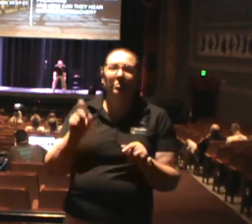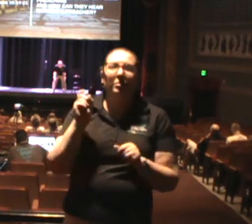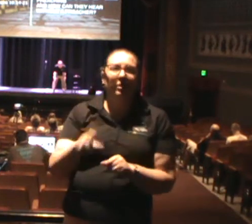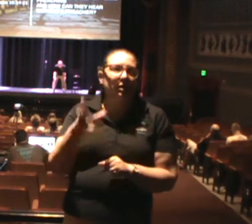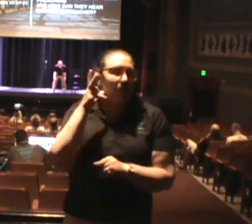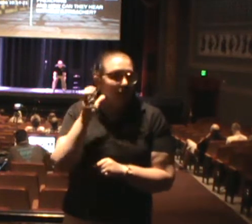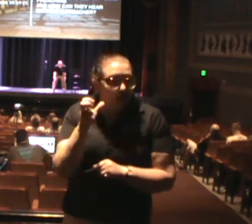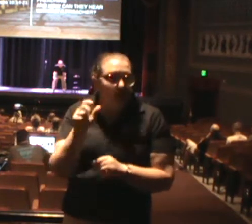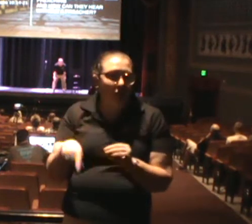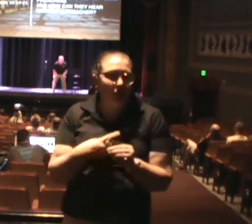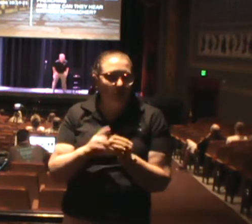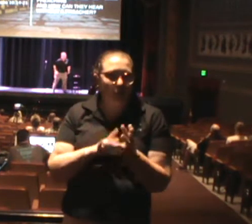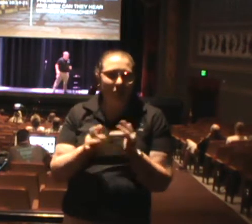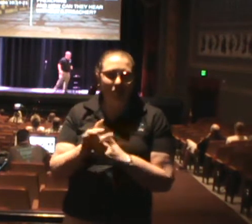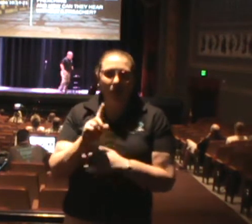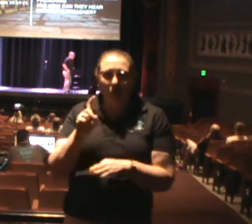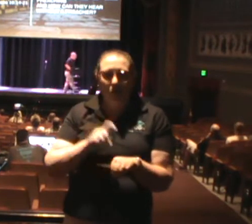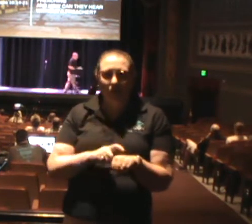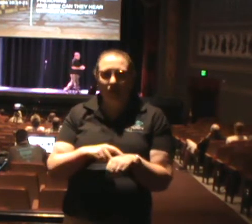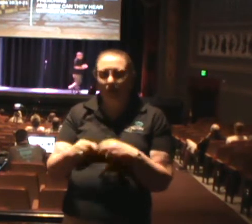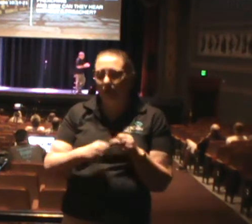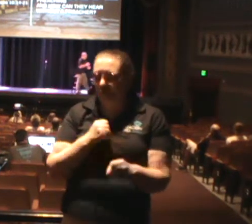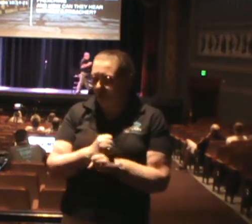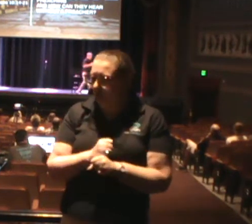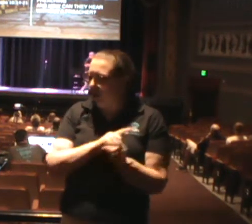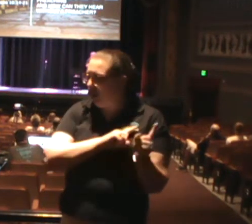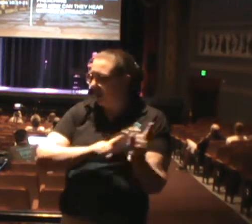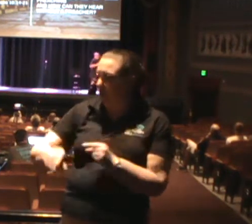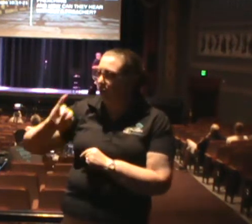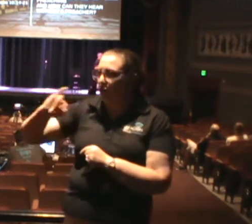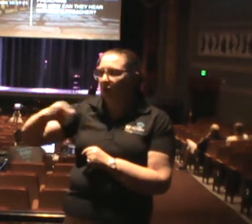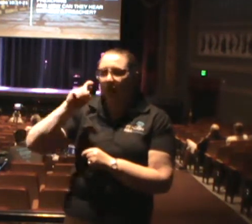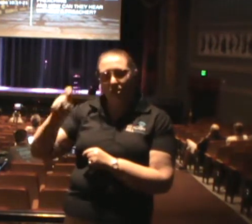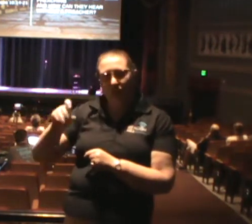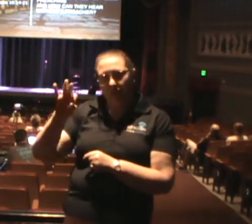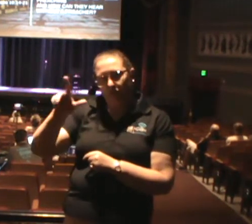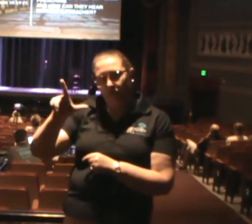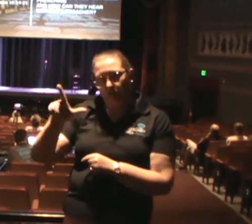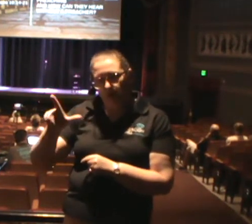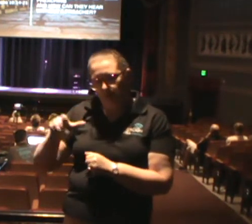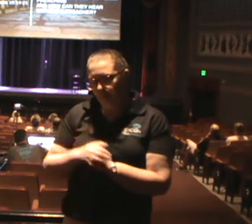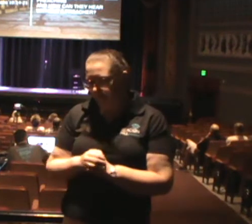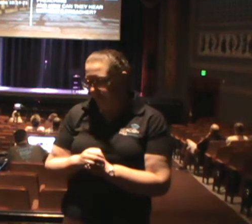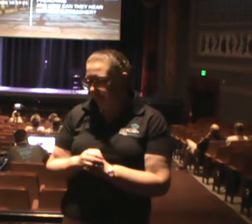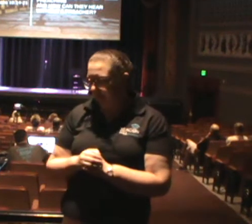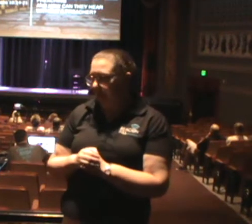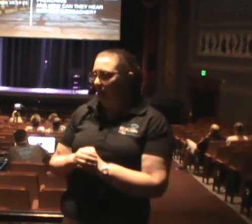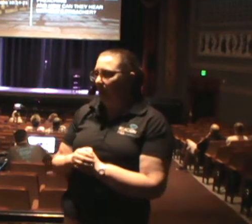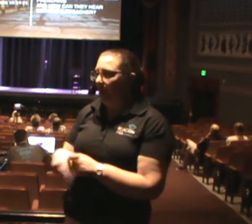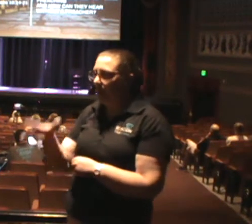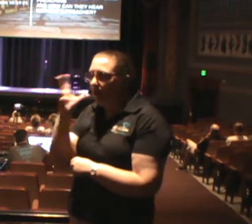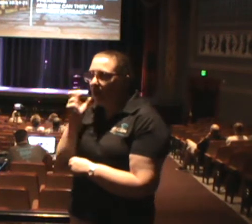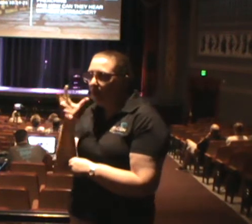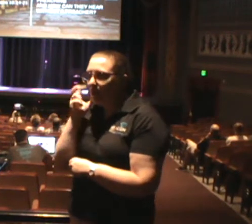I go down to Jacksonville, Florida, and it got canceled this year, but once a year I go down to Jacksonville, Florida, and I sit underneath some of the most awesome